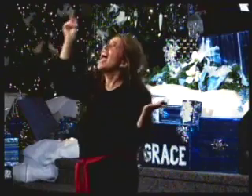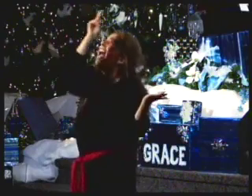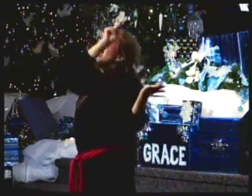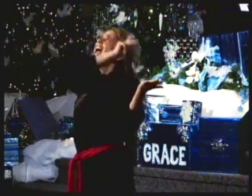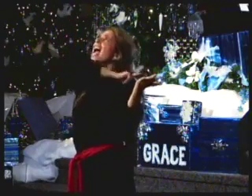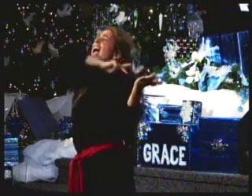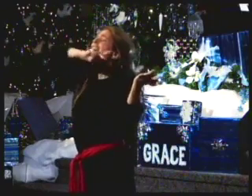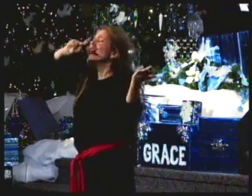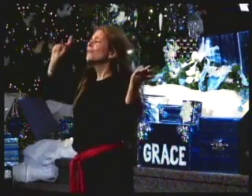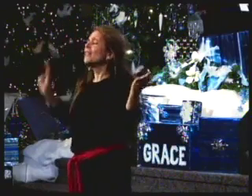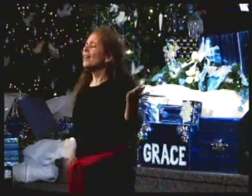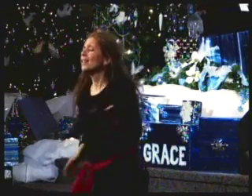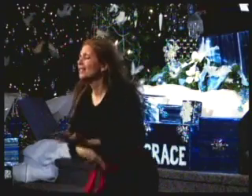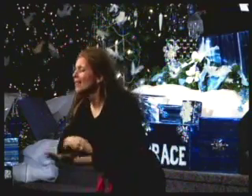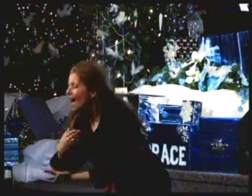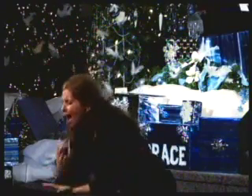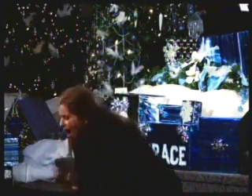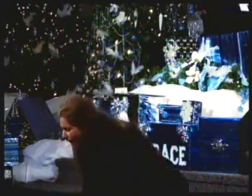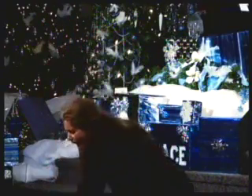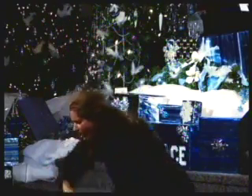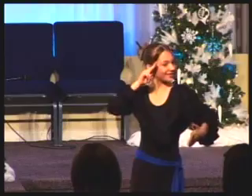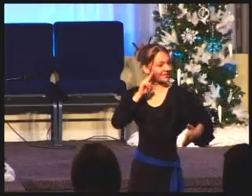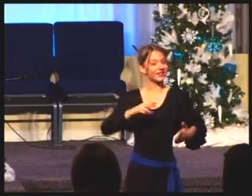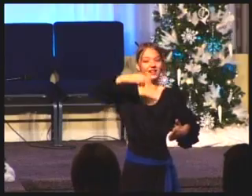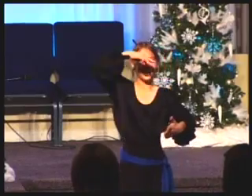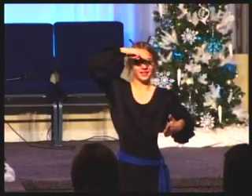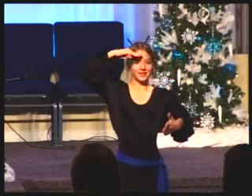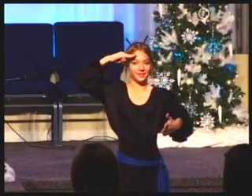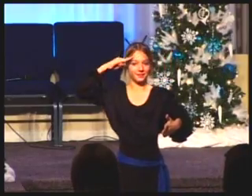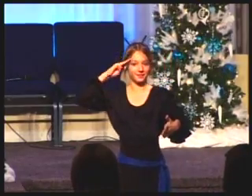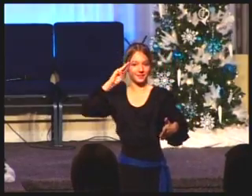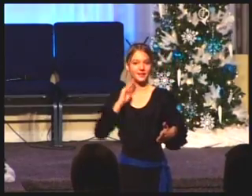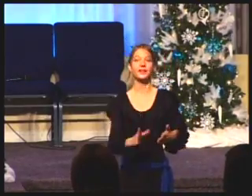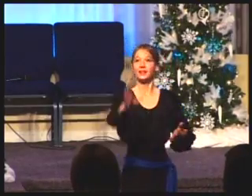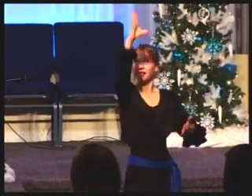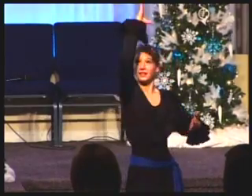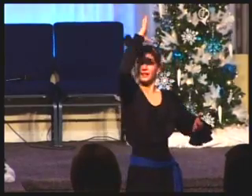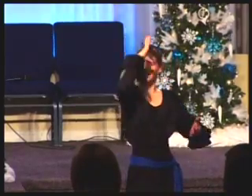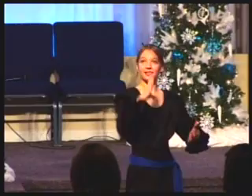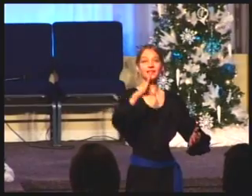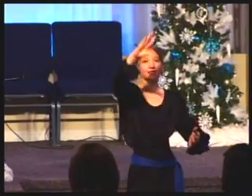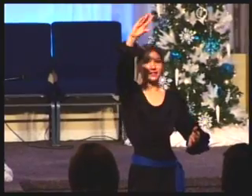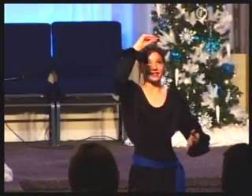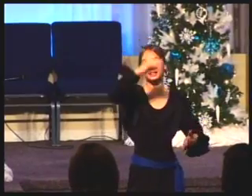Babe, the Son of Mary